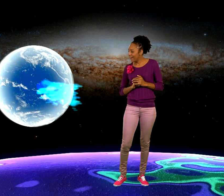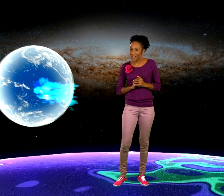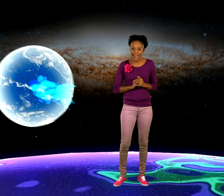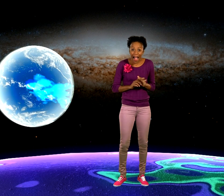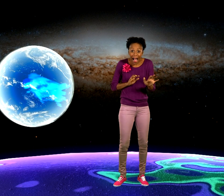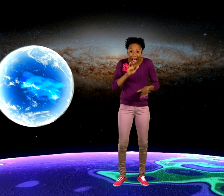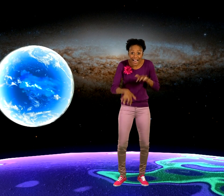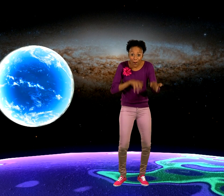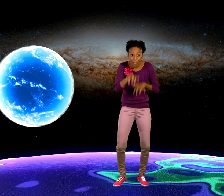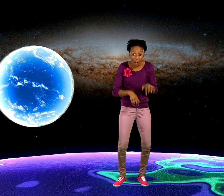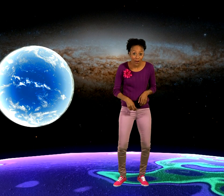Liven up with animals